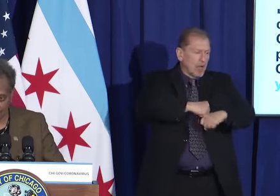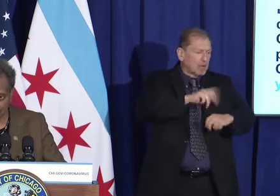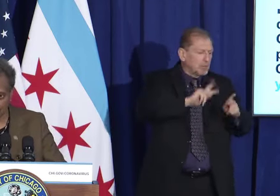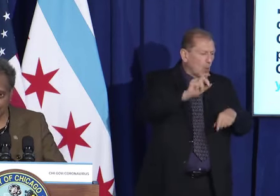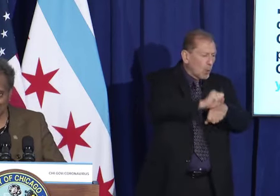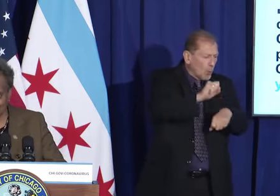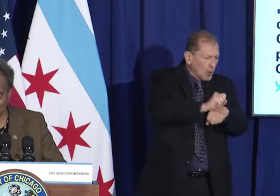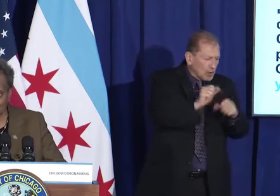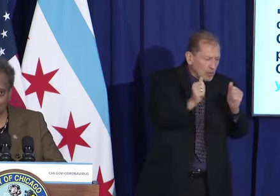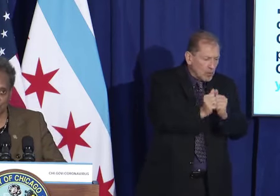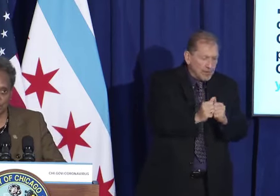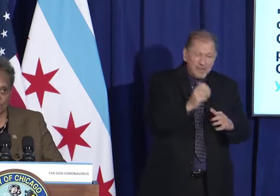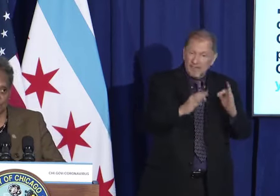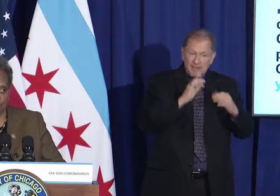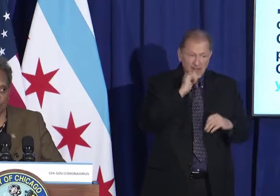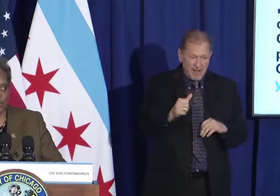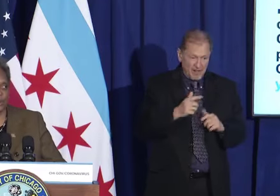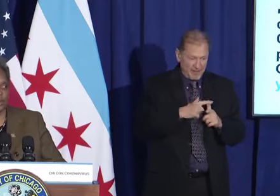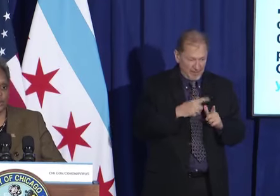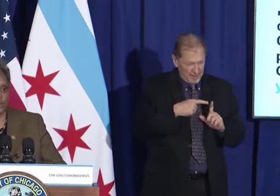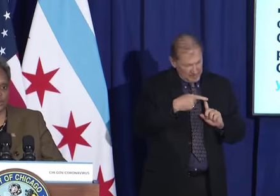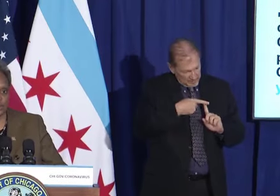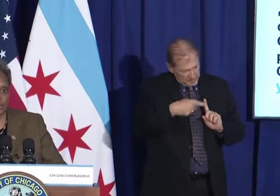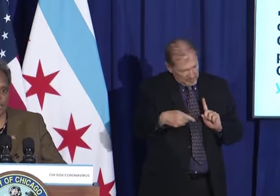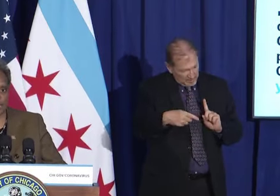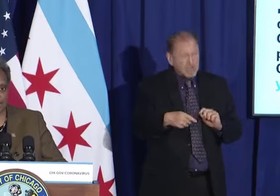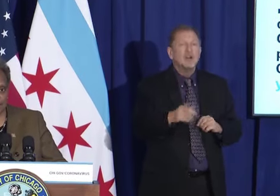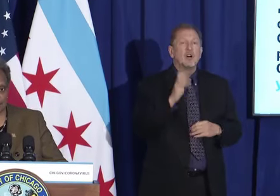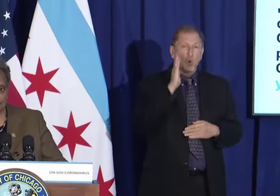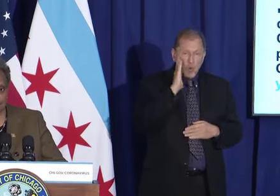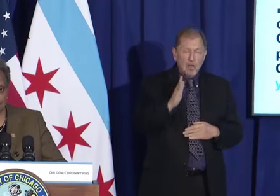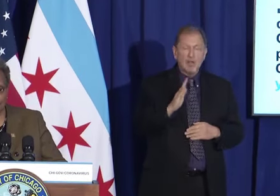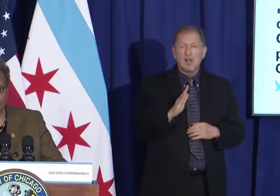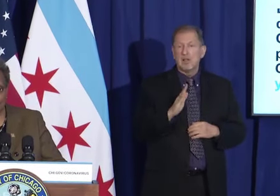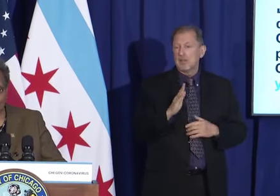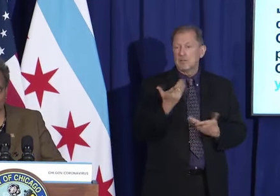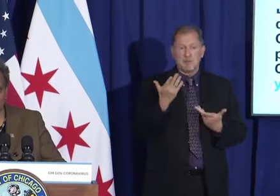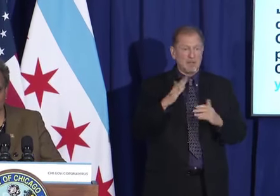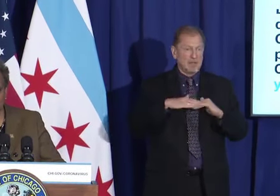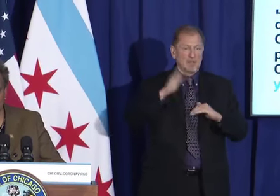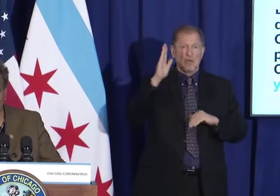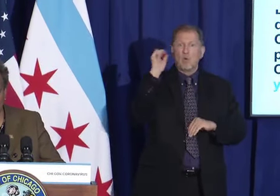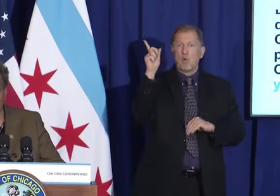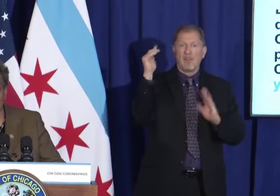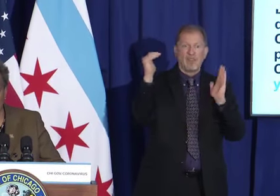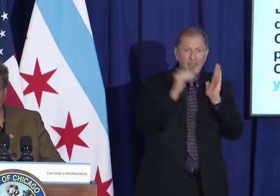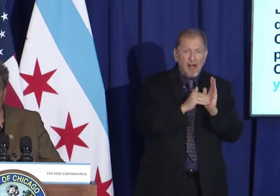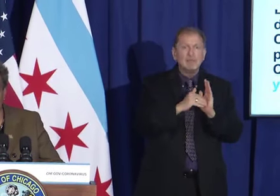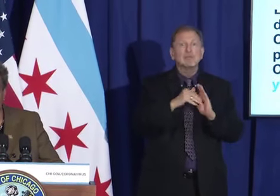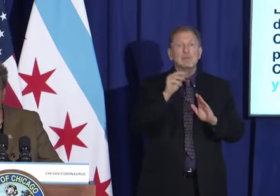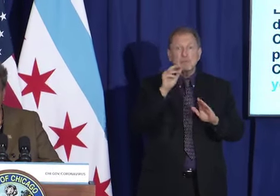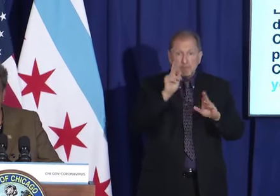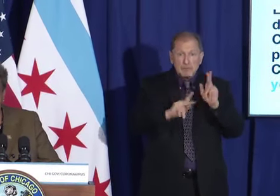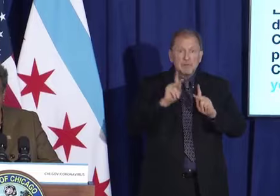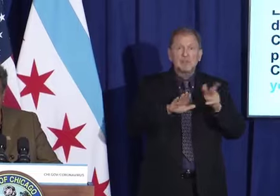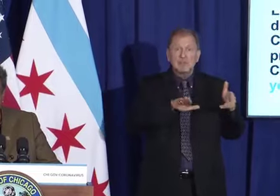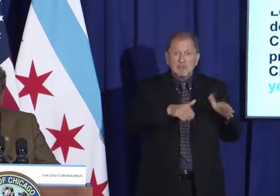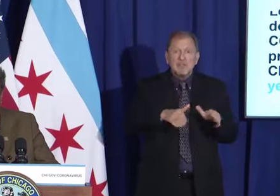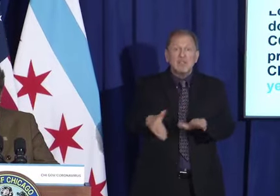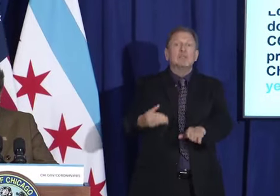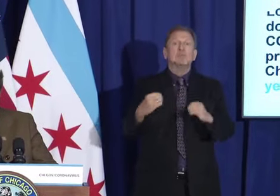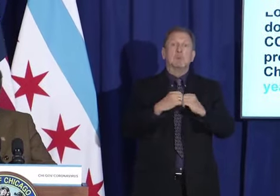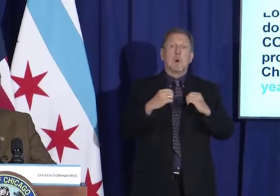by the end of this year, we will lose at least a thousand more lives in this city.